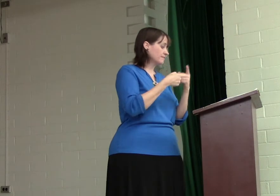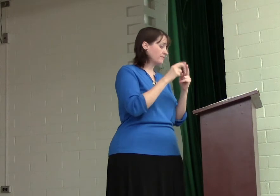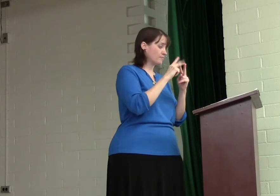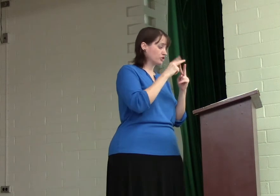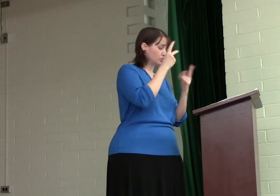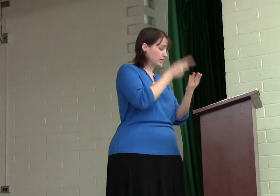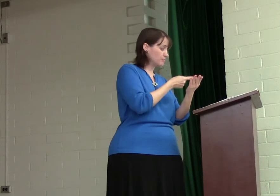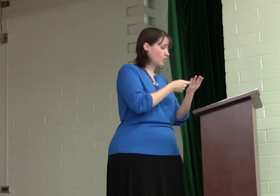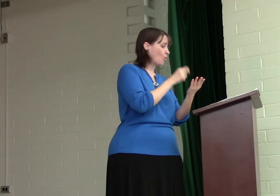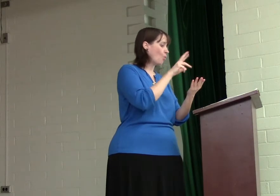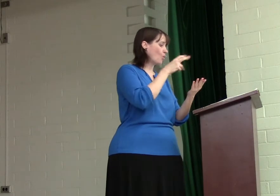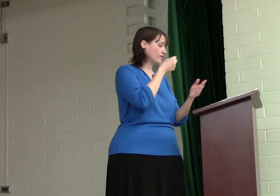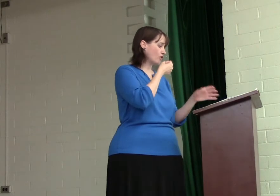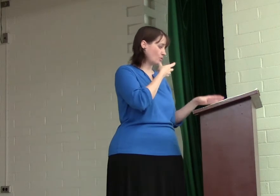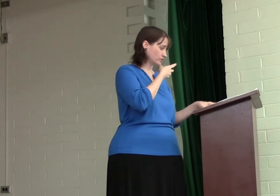from the sheep or the goats.